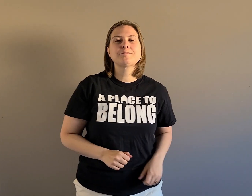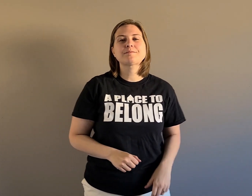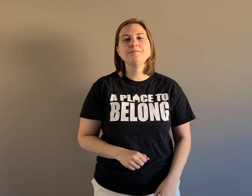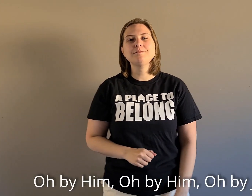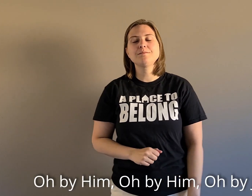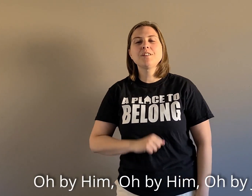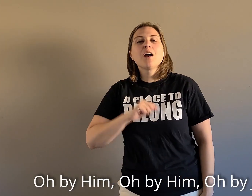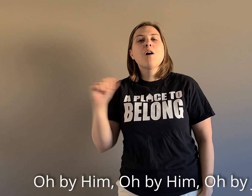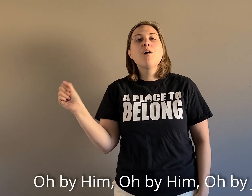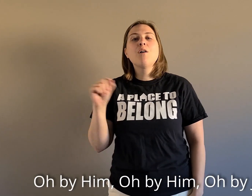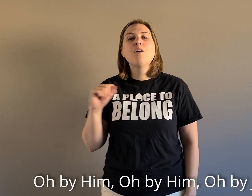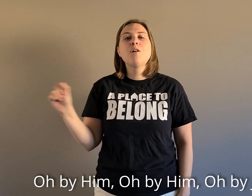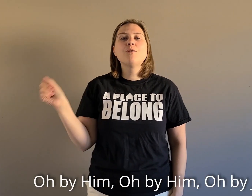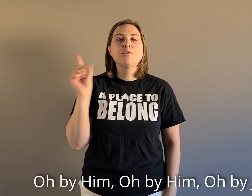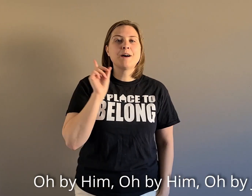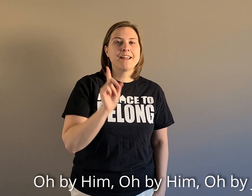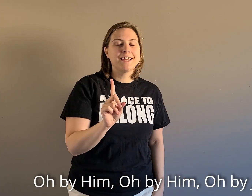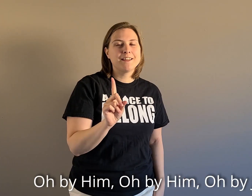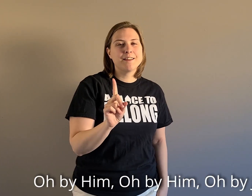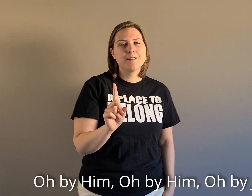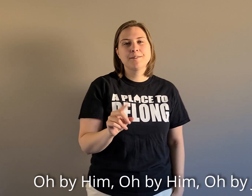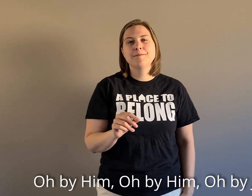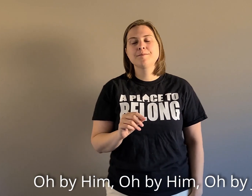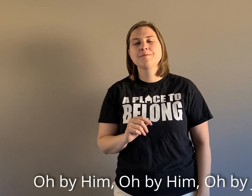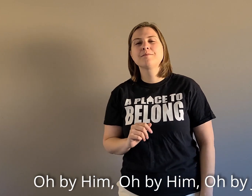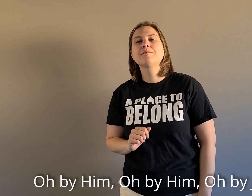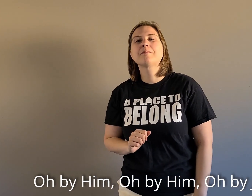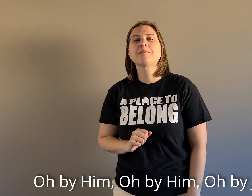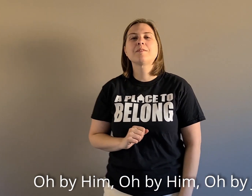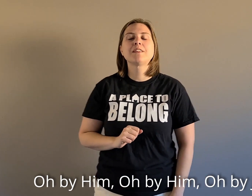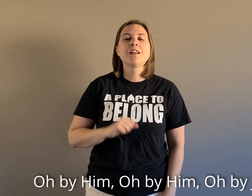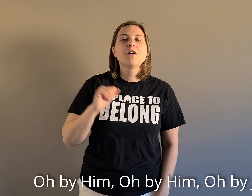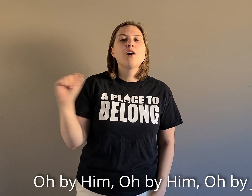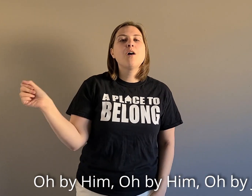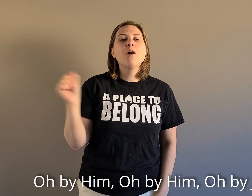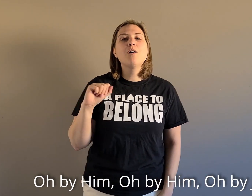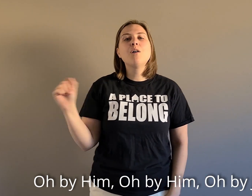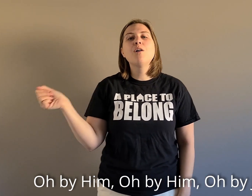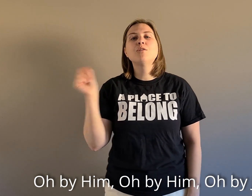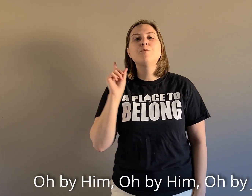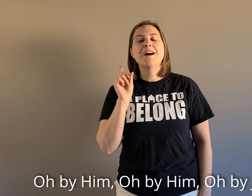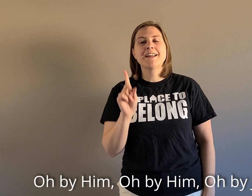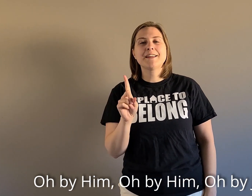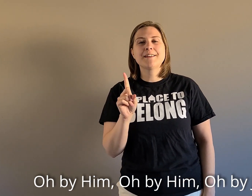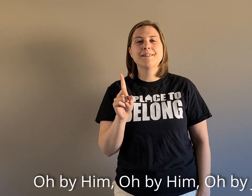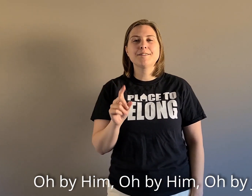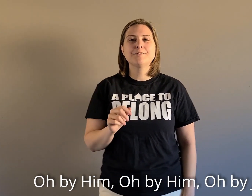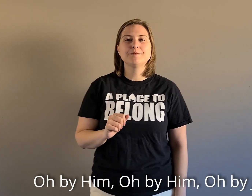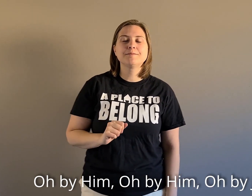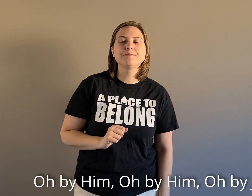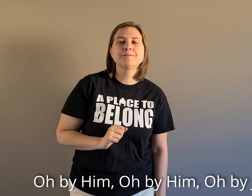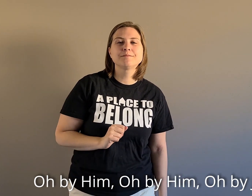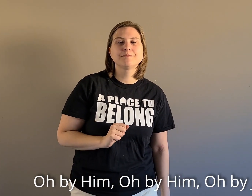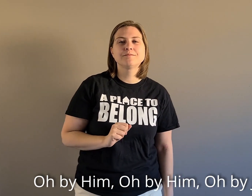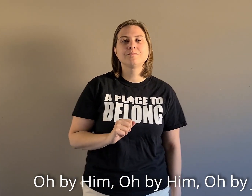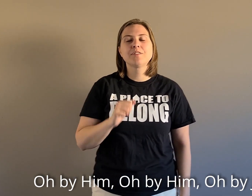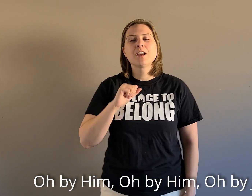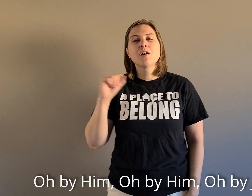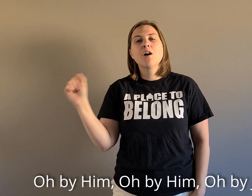oh by him oh by jesus